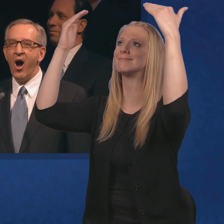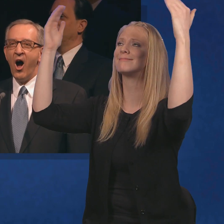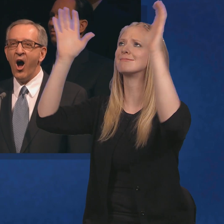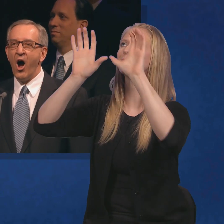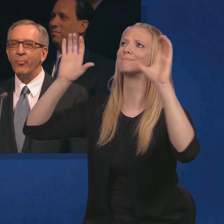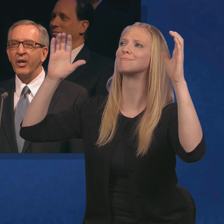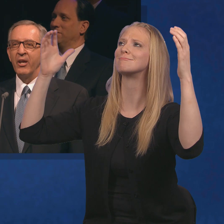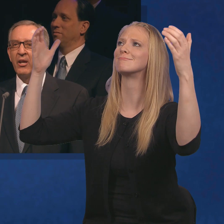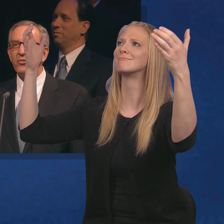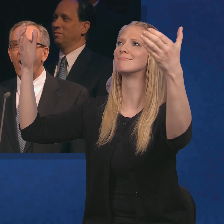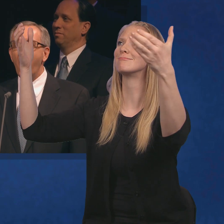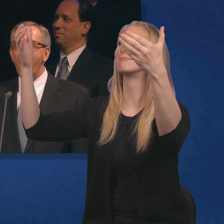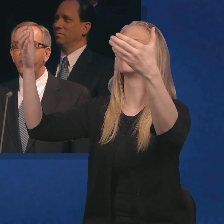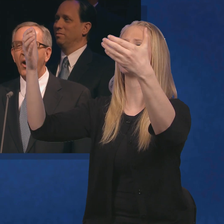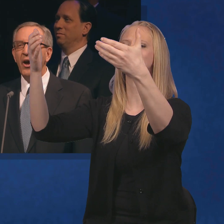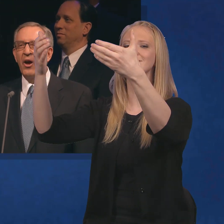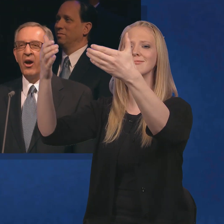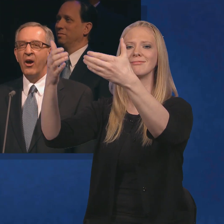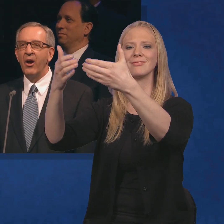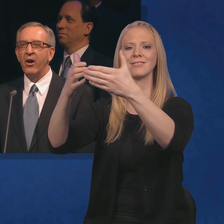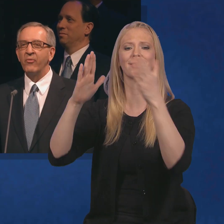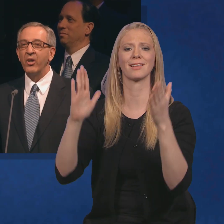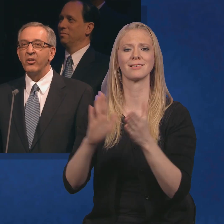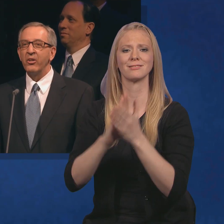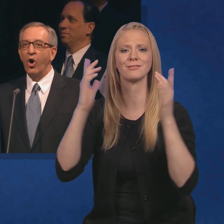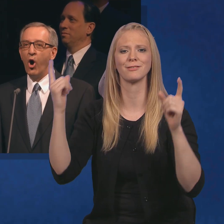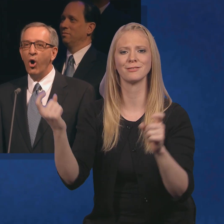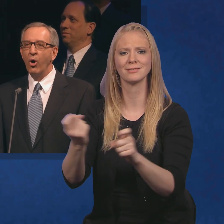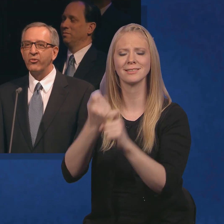armies of heaven.